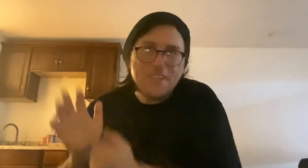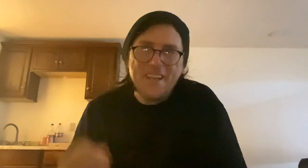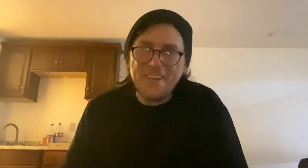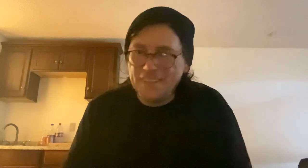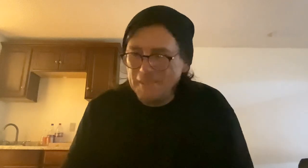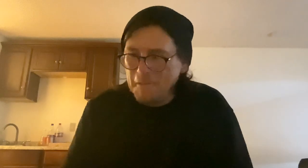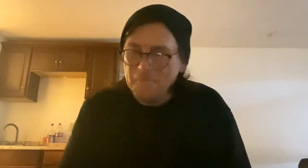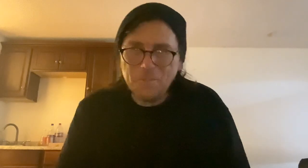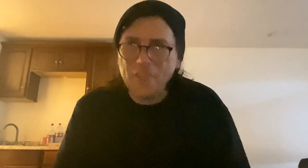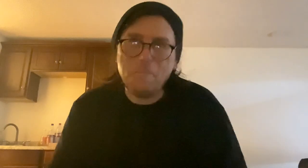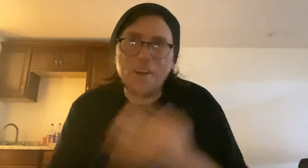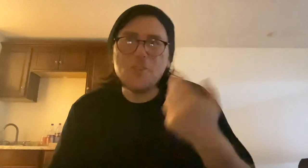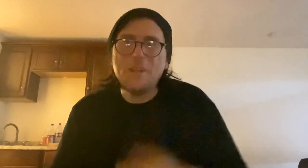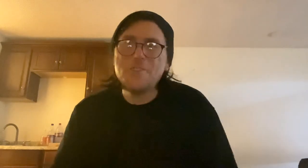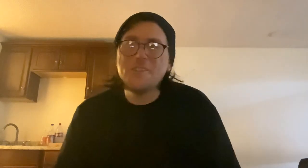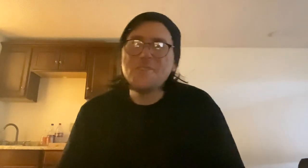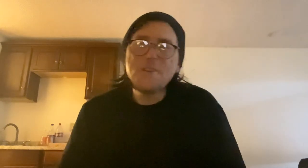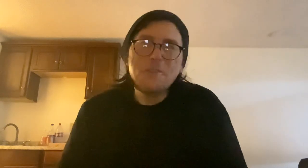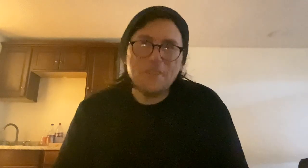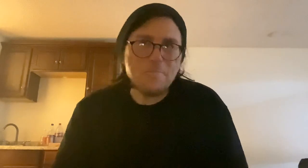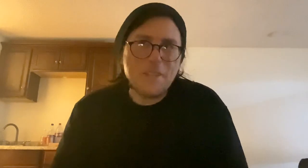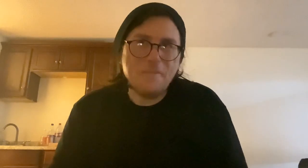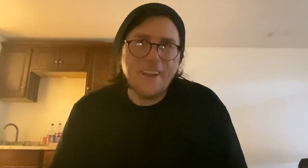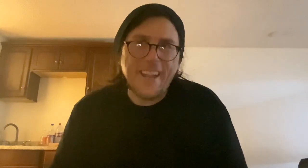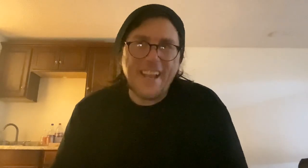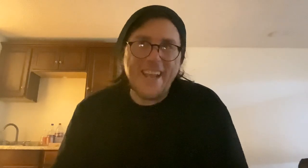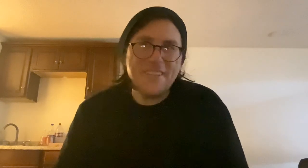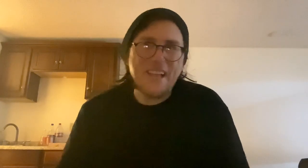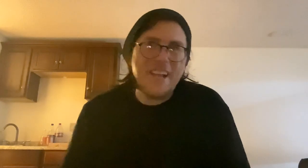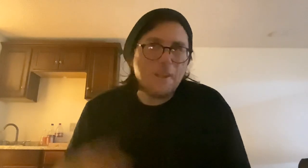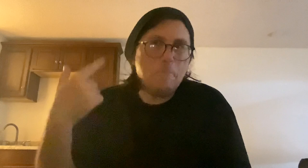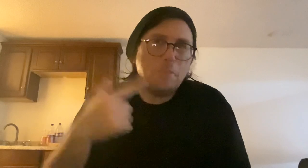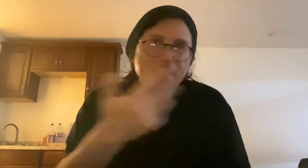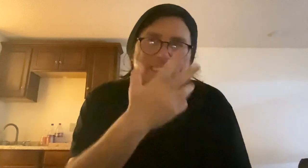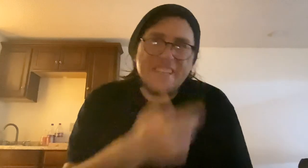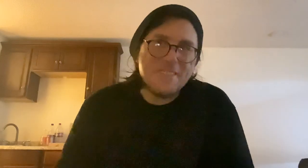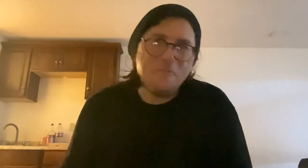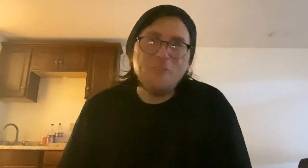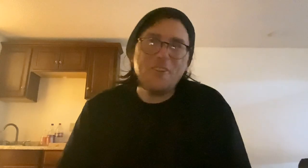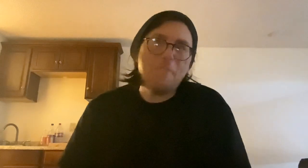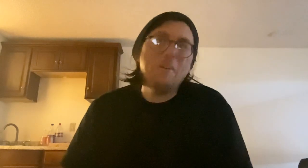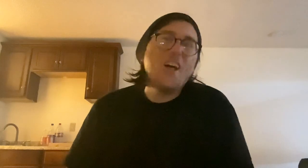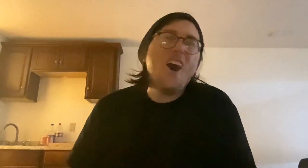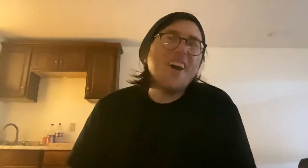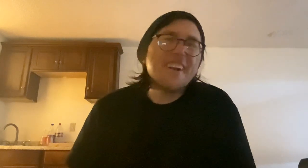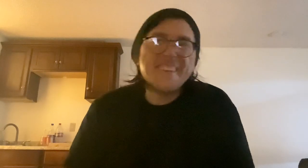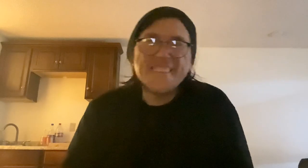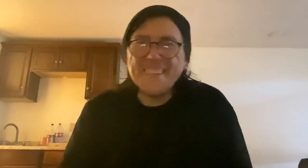and other punctuations where the specifying is that put these where they belong. You